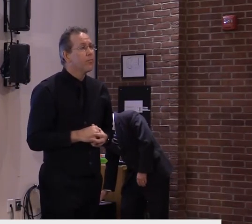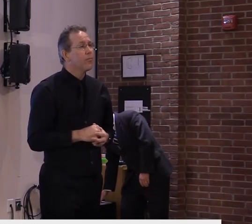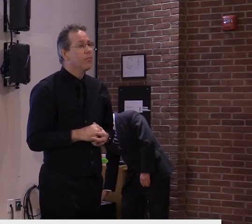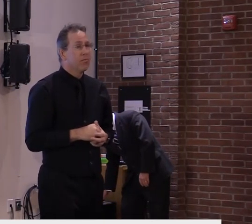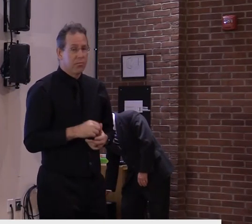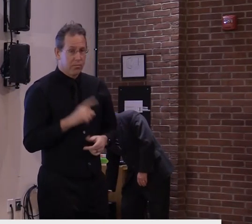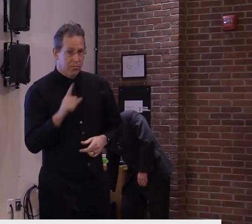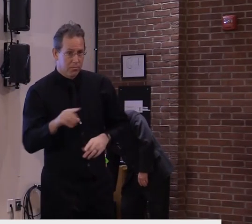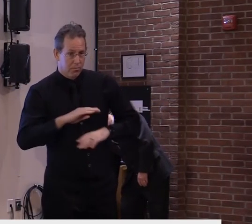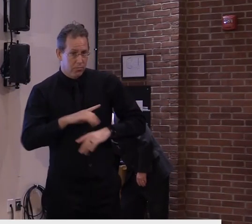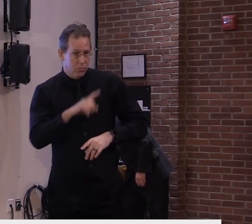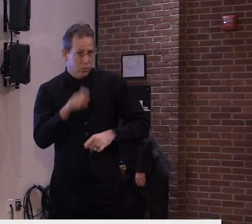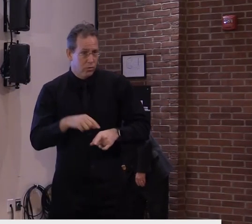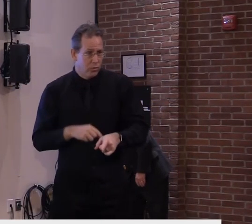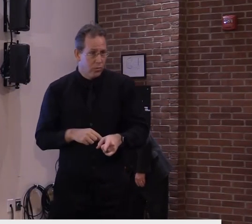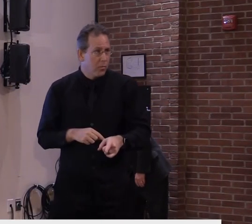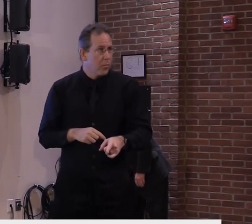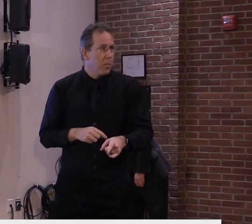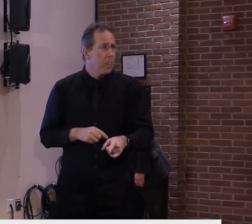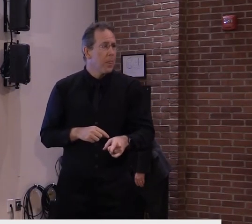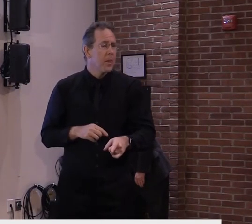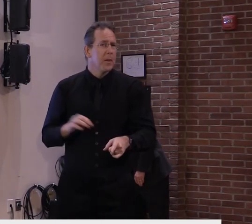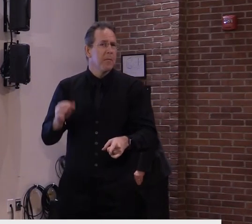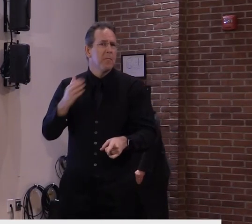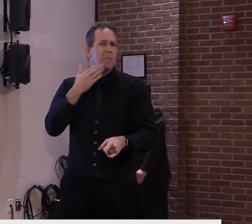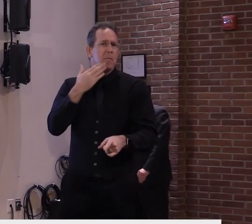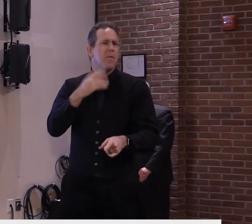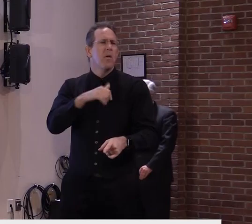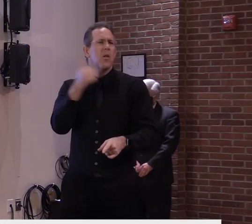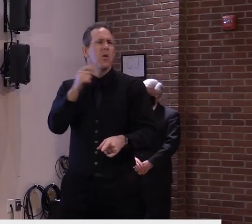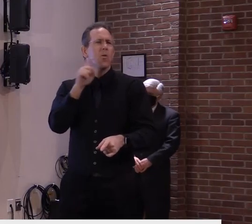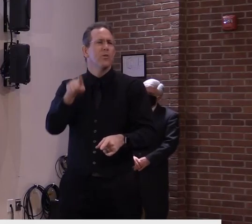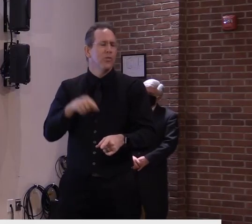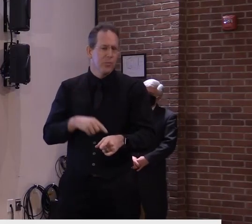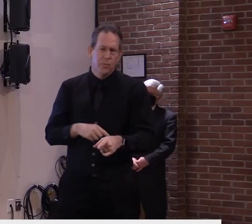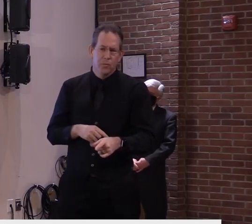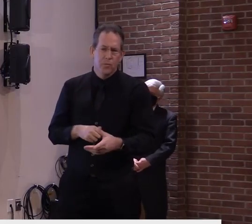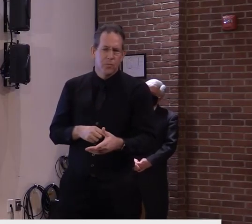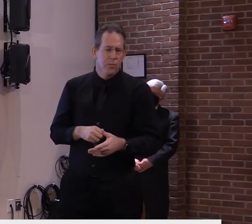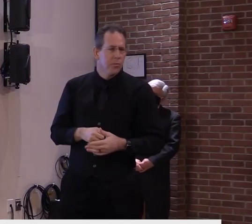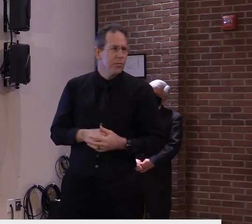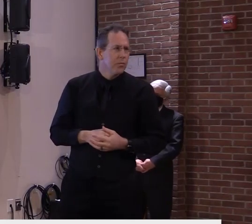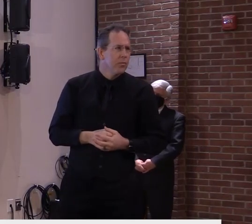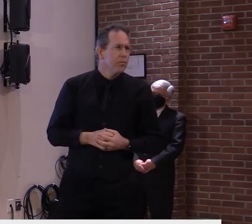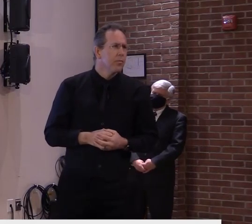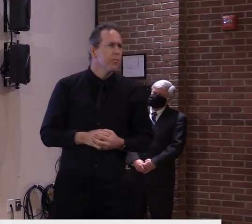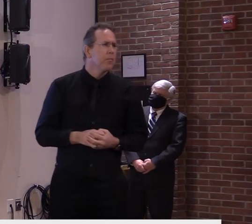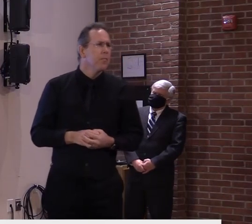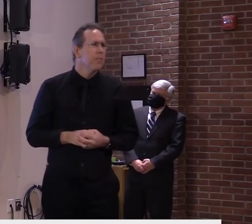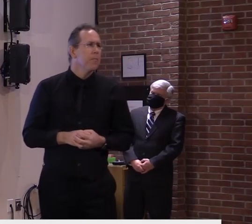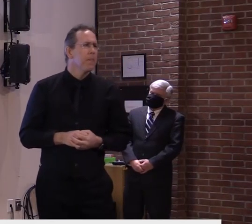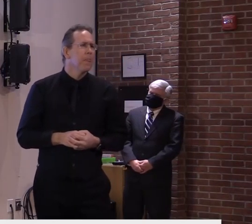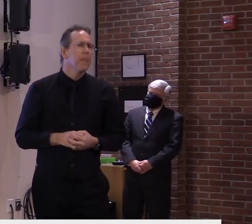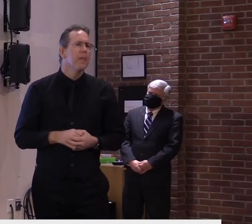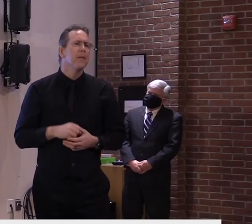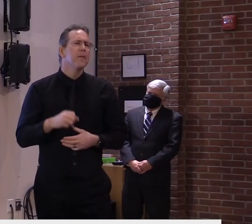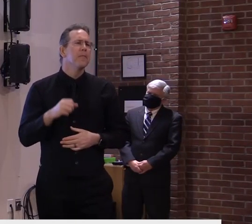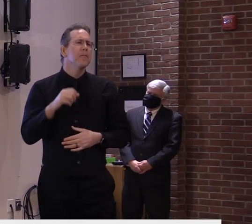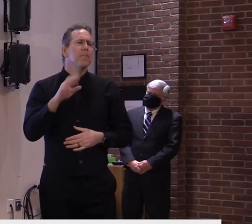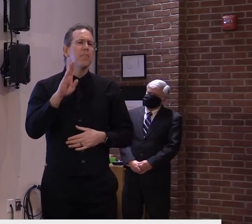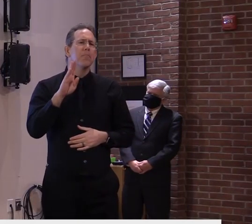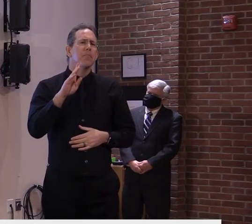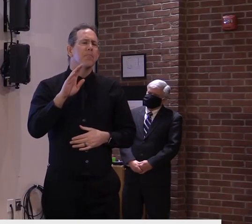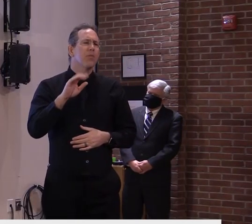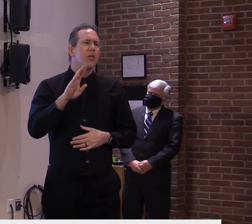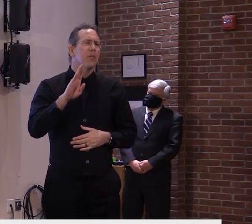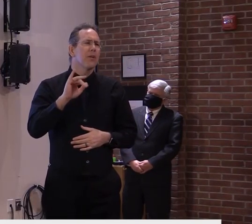Yes, thank you. And just to clarify, because I was uncertain about the BIPOC population, are they in that next band,